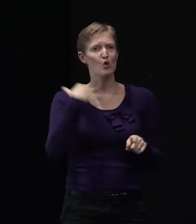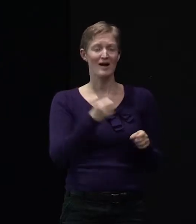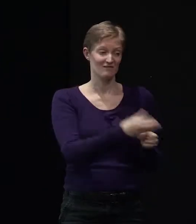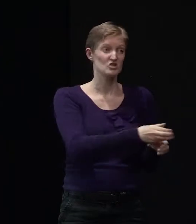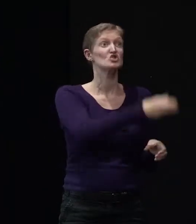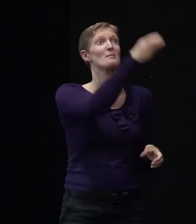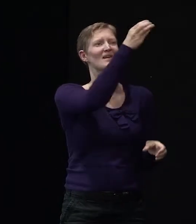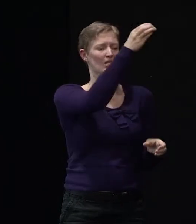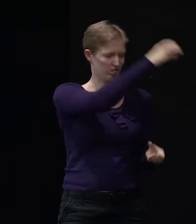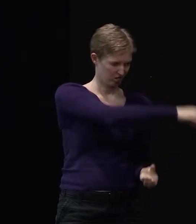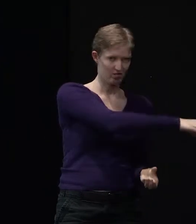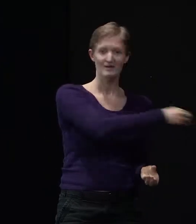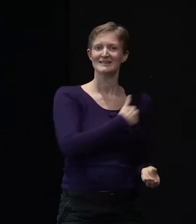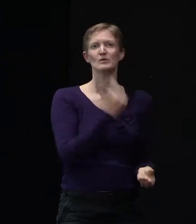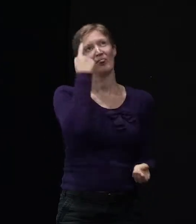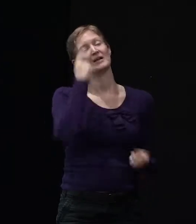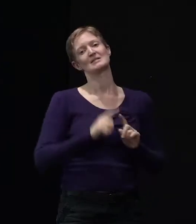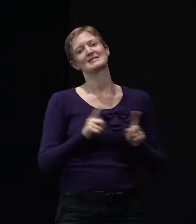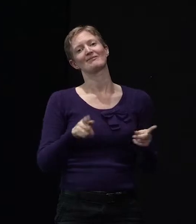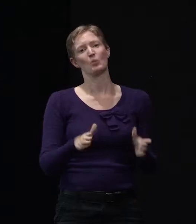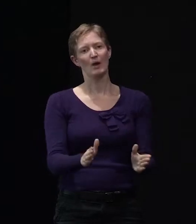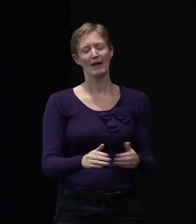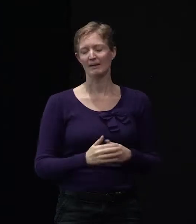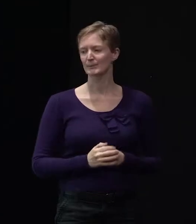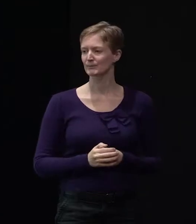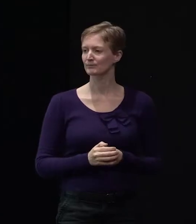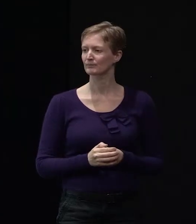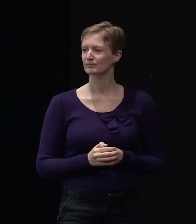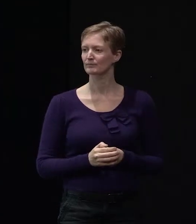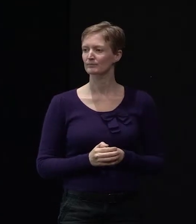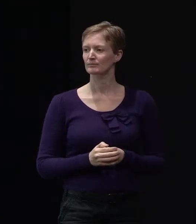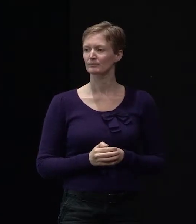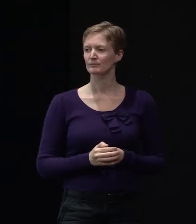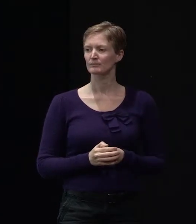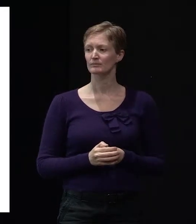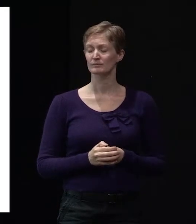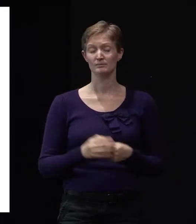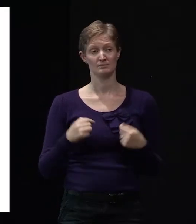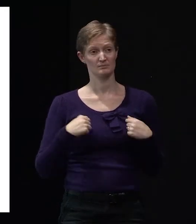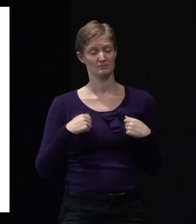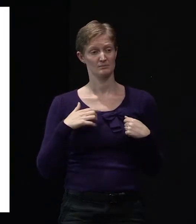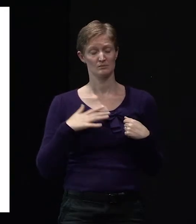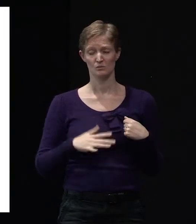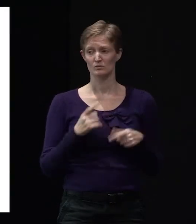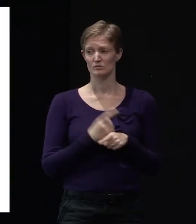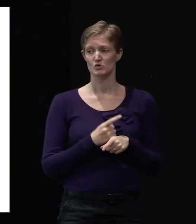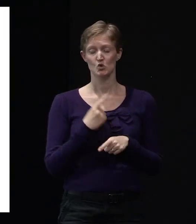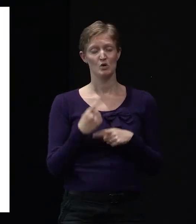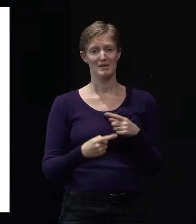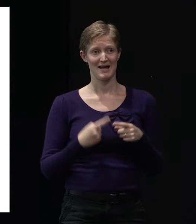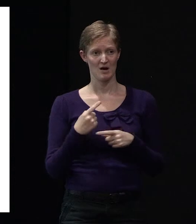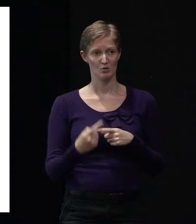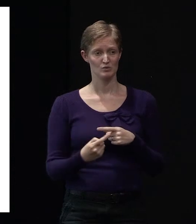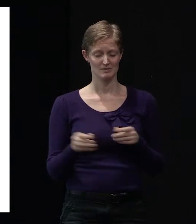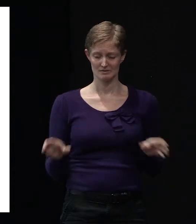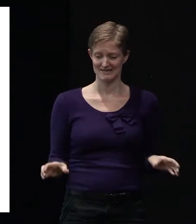over and they've had to think about that very carefully. The ones I want to focus on, though, here particularly in terms of thermal comfort is